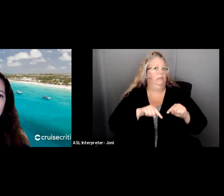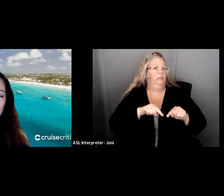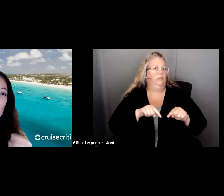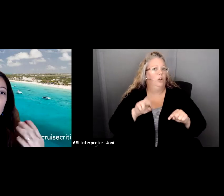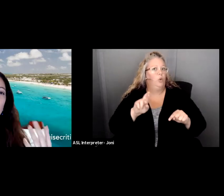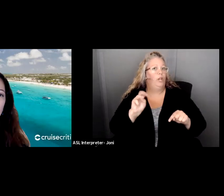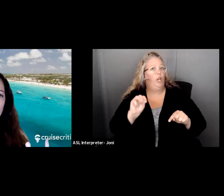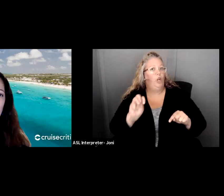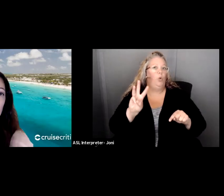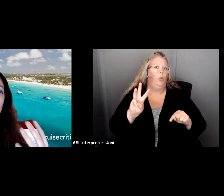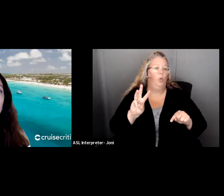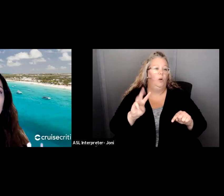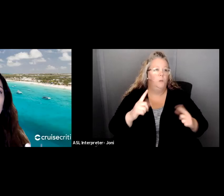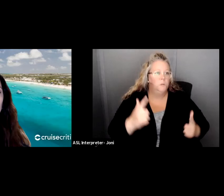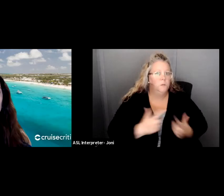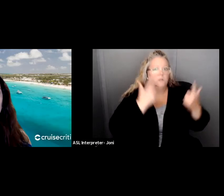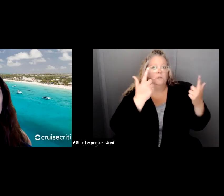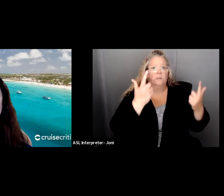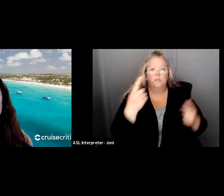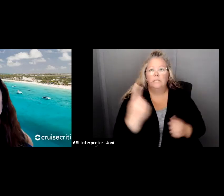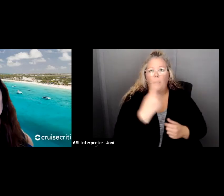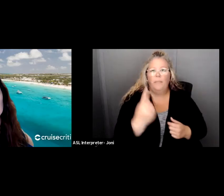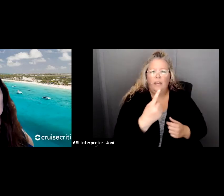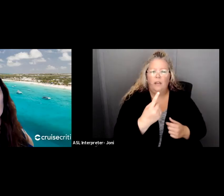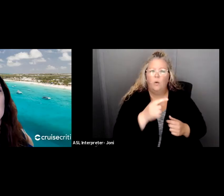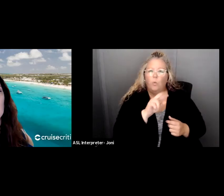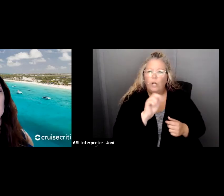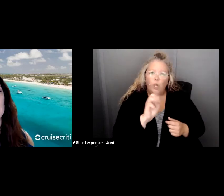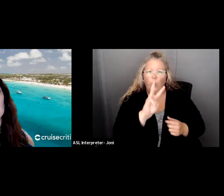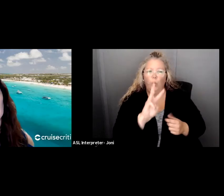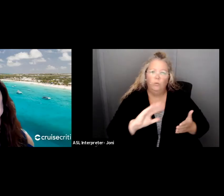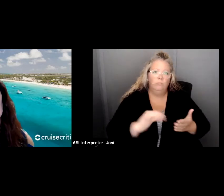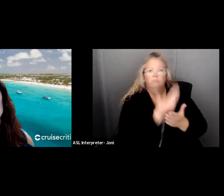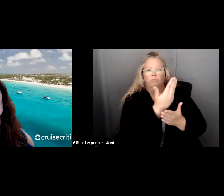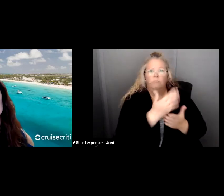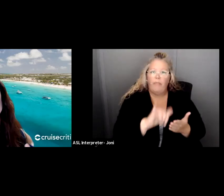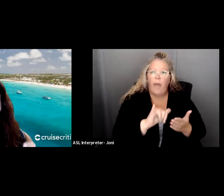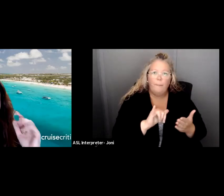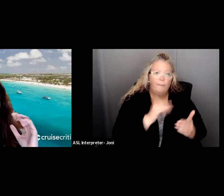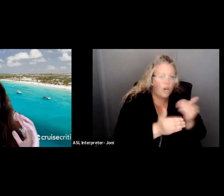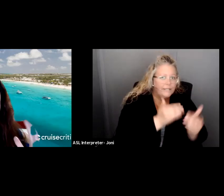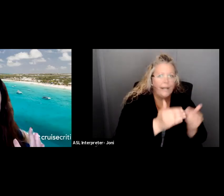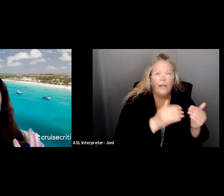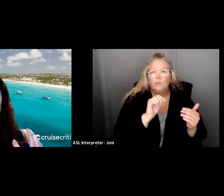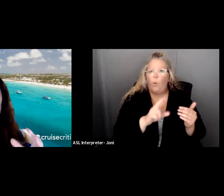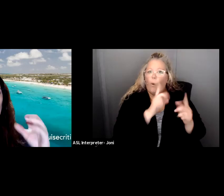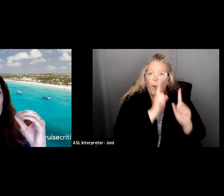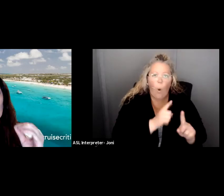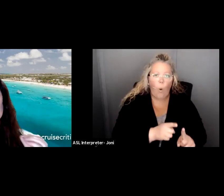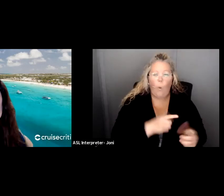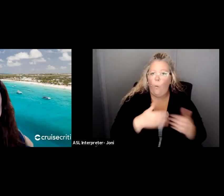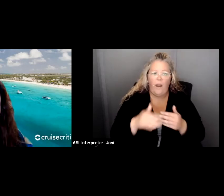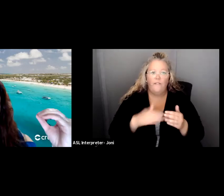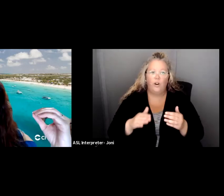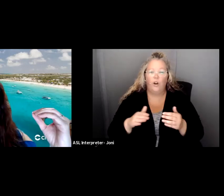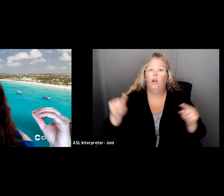something. You're renewing a process, a goal, so that you can go back and the dotted line goes to growth. You